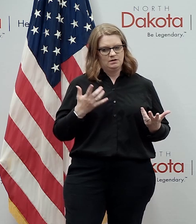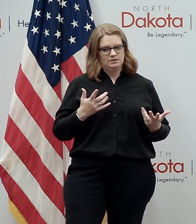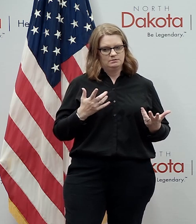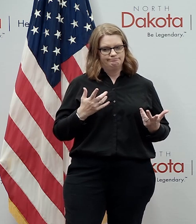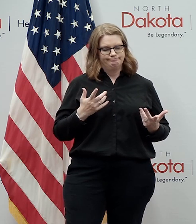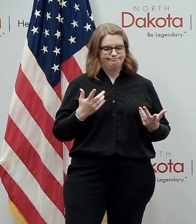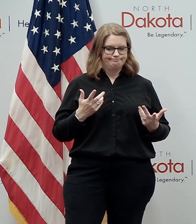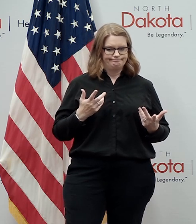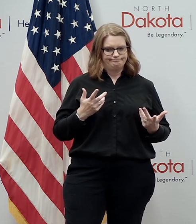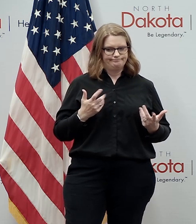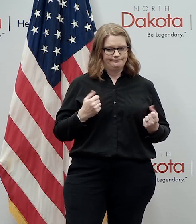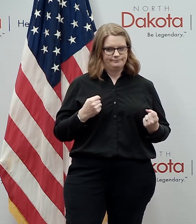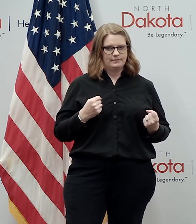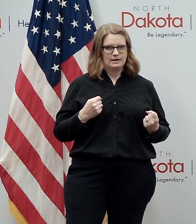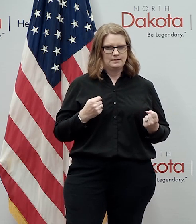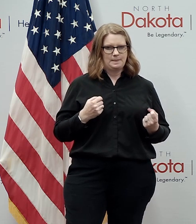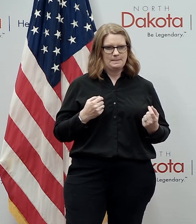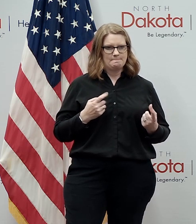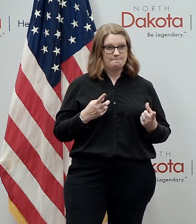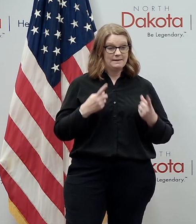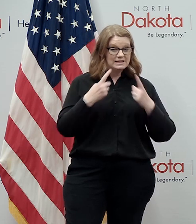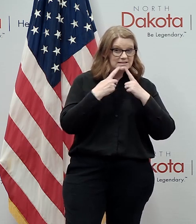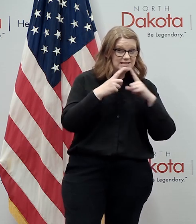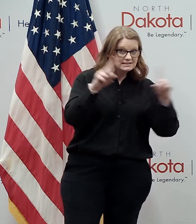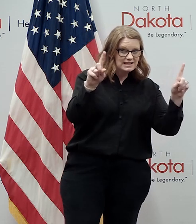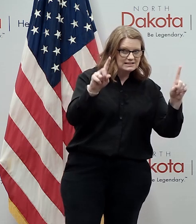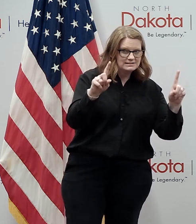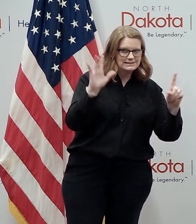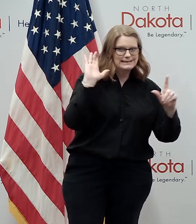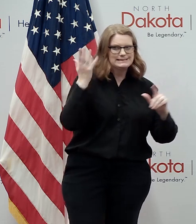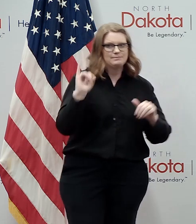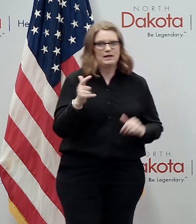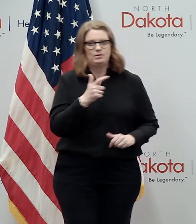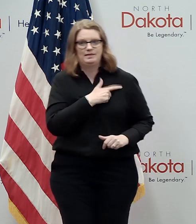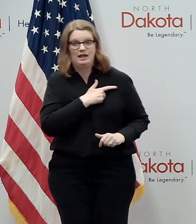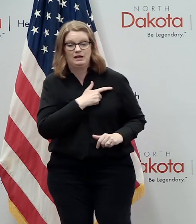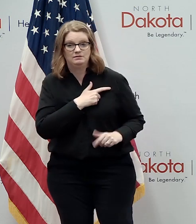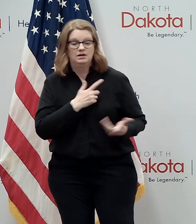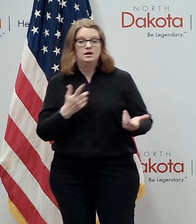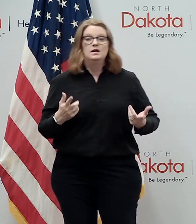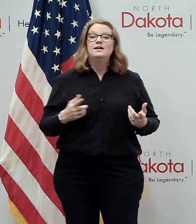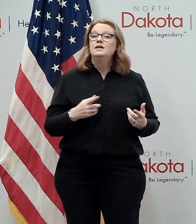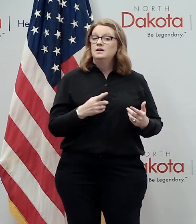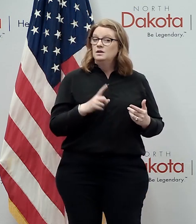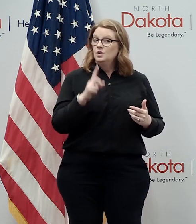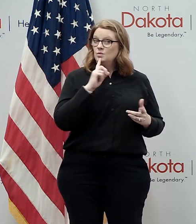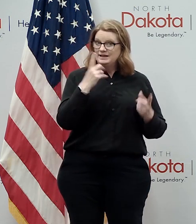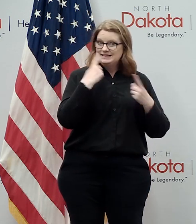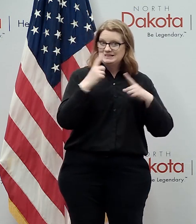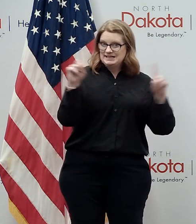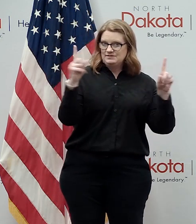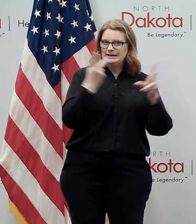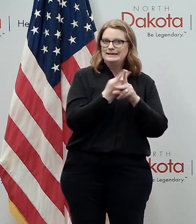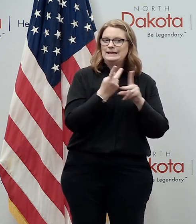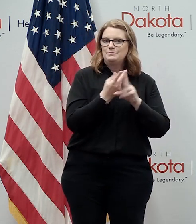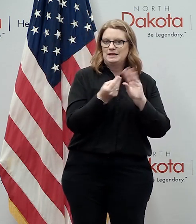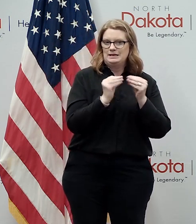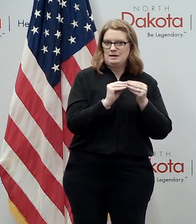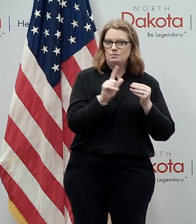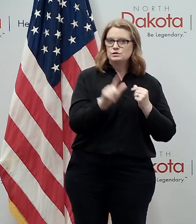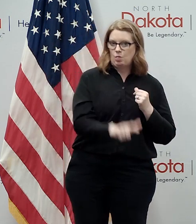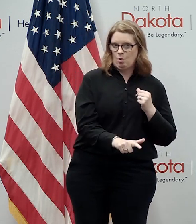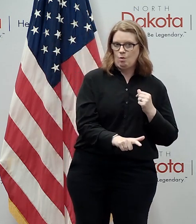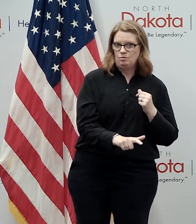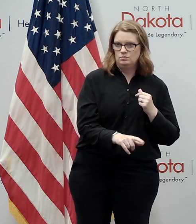success uh can breed complacency we were very successful in keeping the numbers low in north dakota we've been